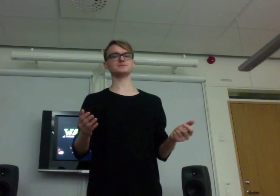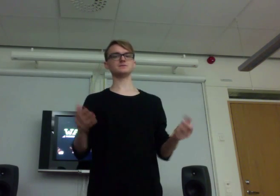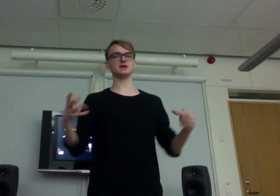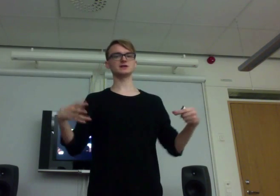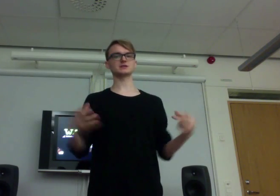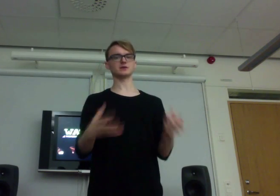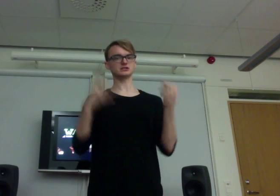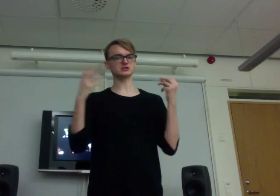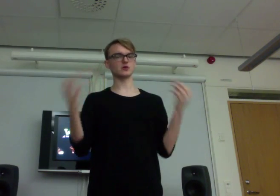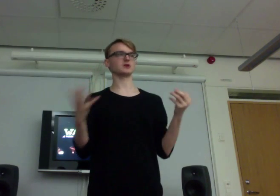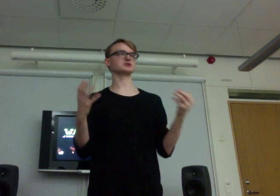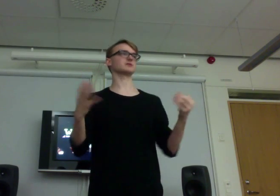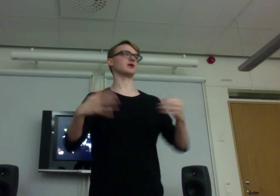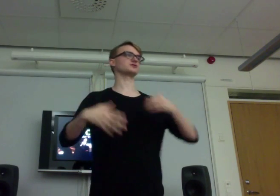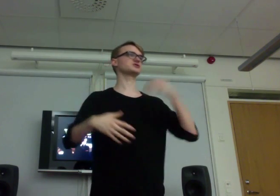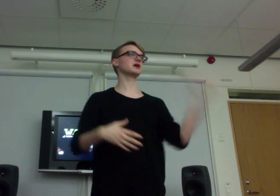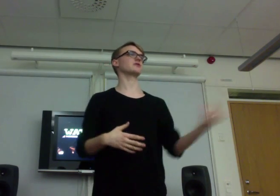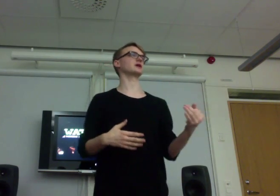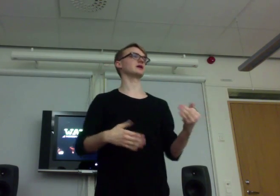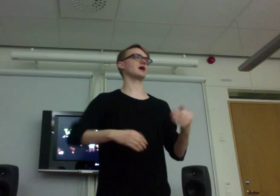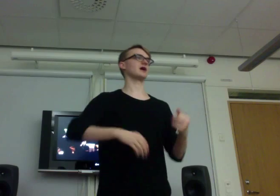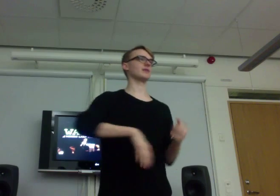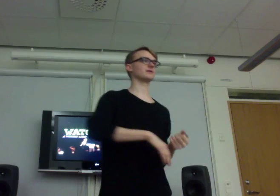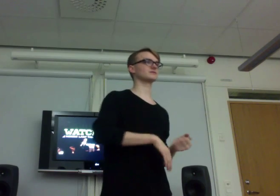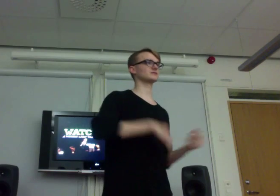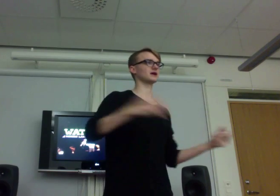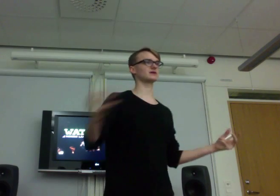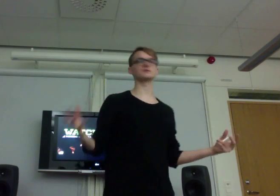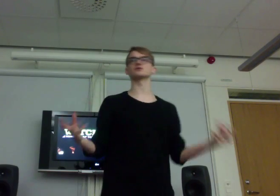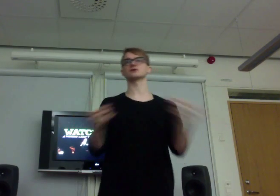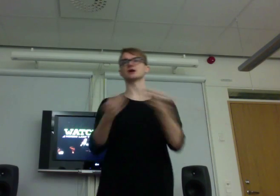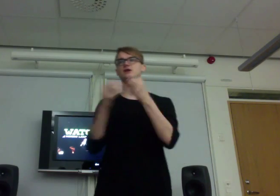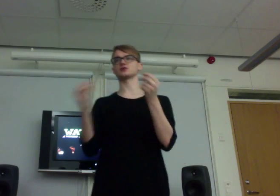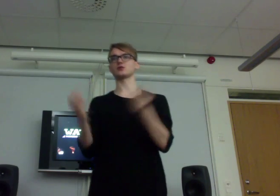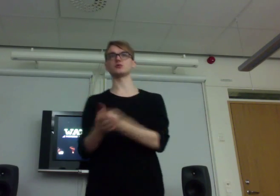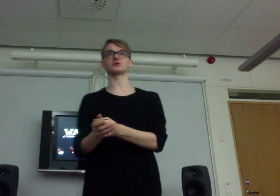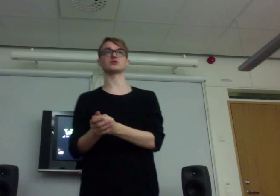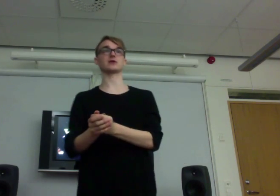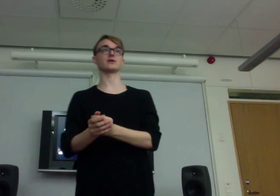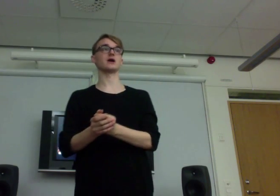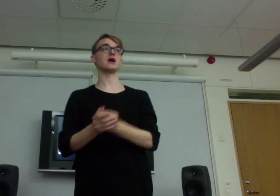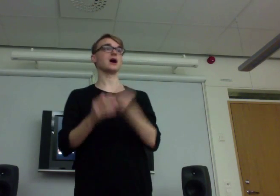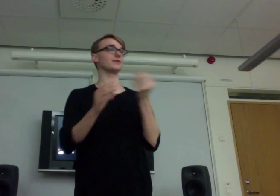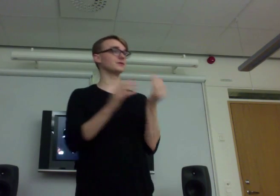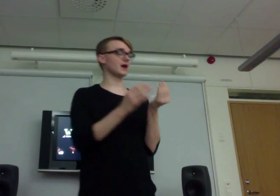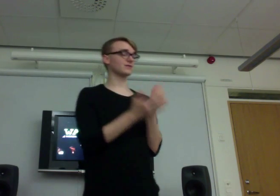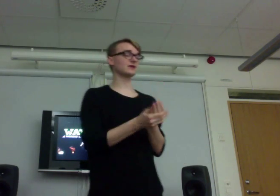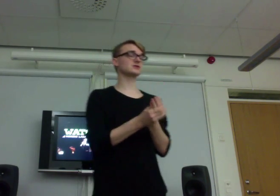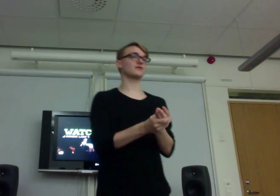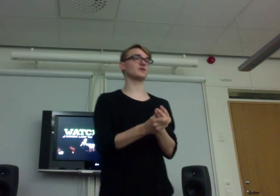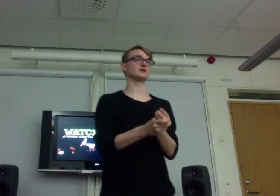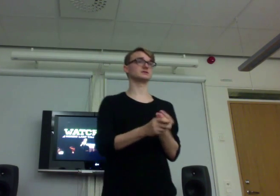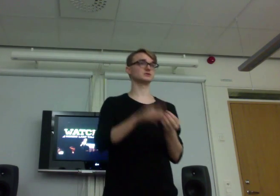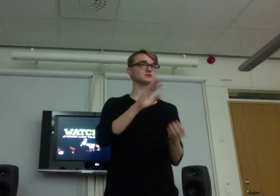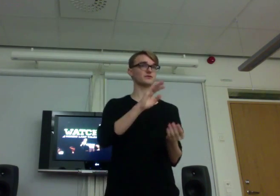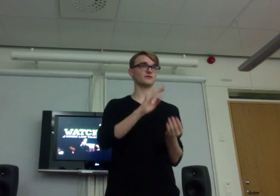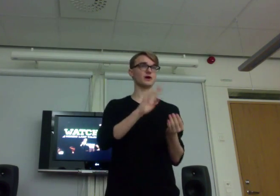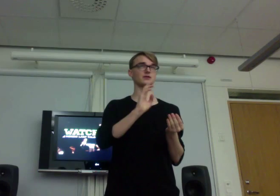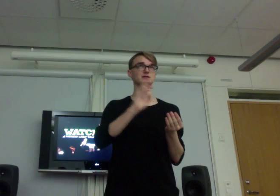It's so much about sharing and like getting the community together. And that conference was, I think it's